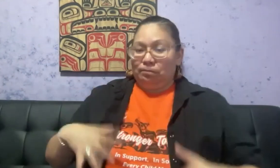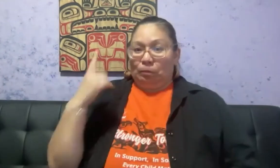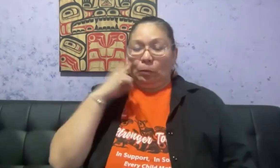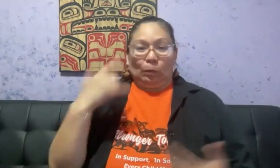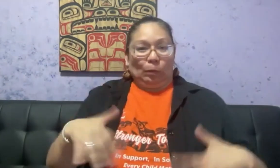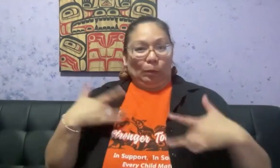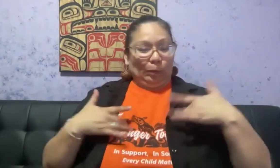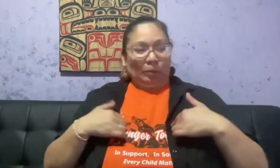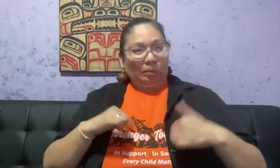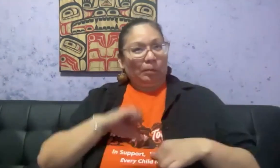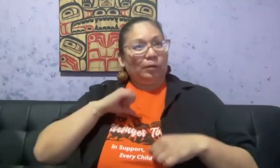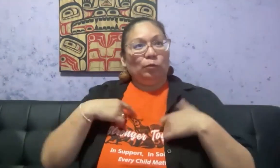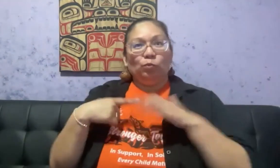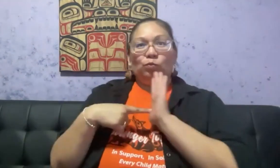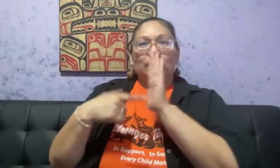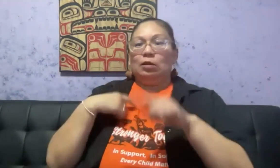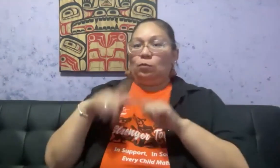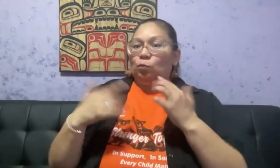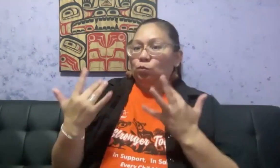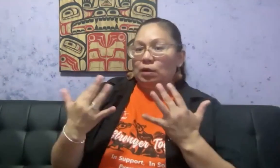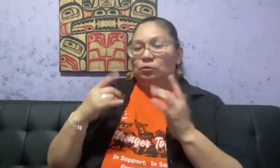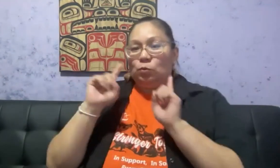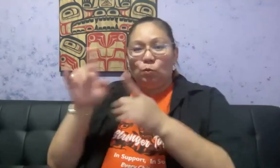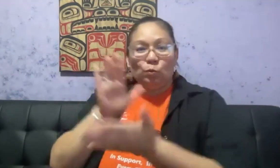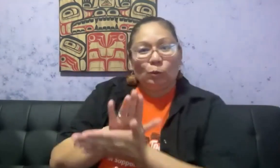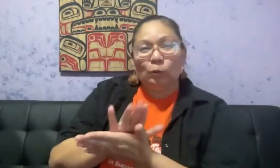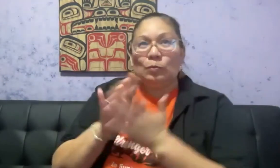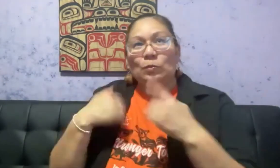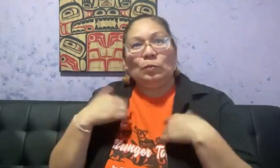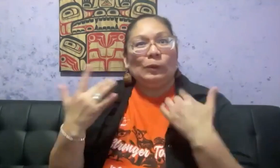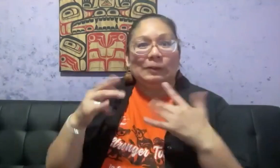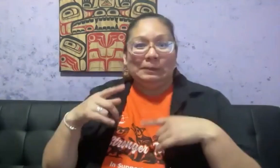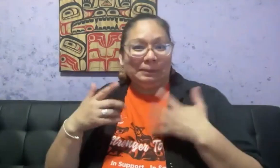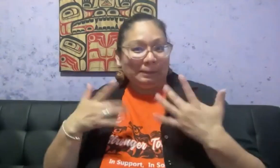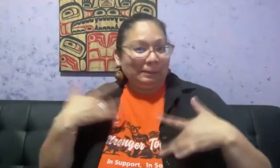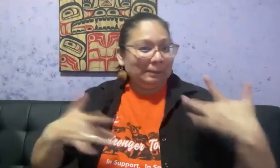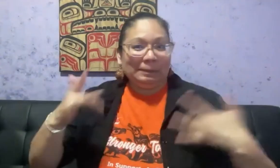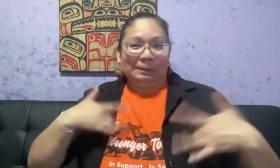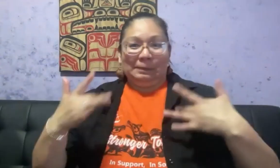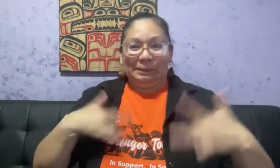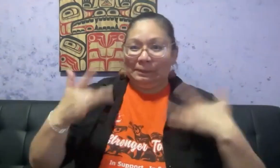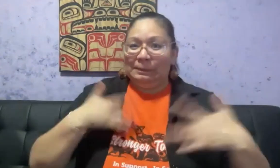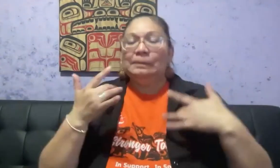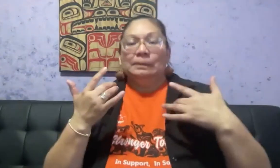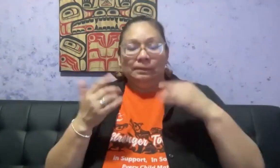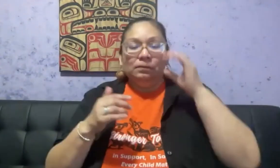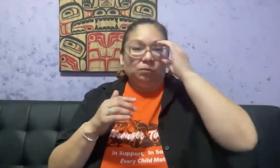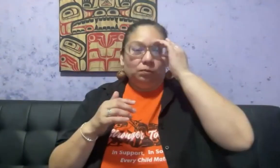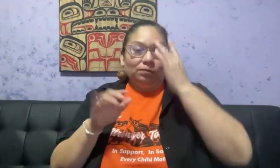She couldn't wait to get to school and be proud to show everyone her new dress that her grandmother made her. She was